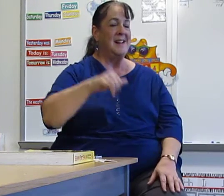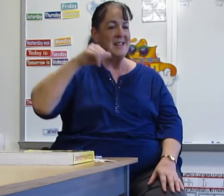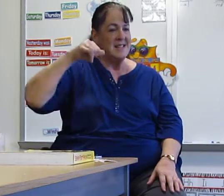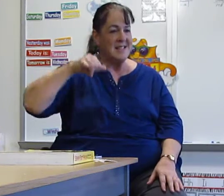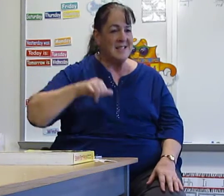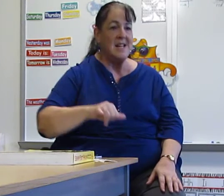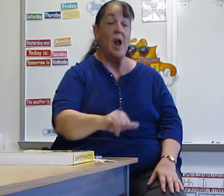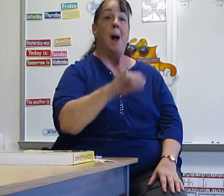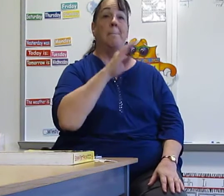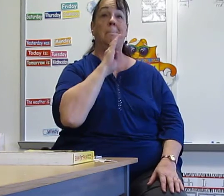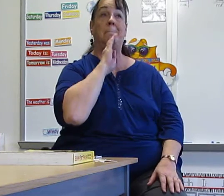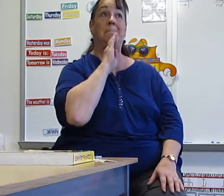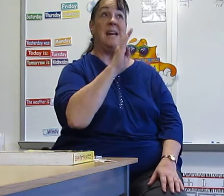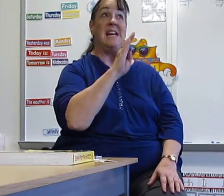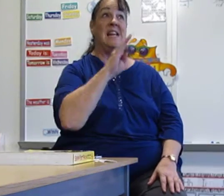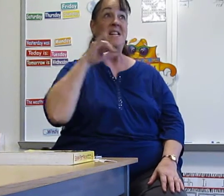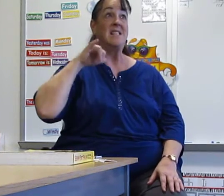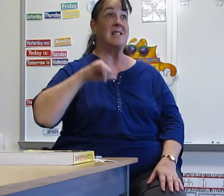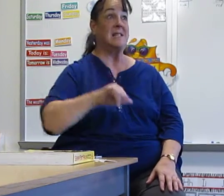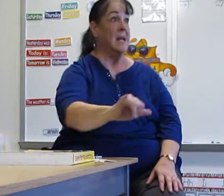Still. Be still.